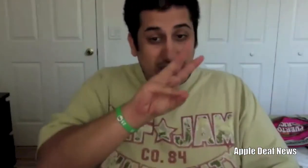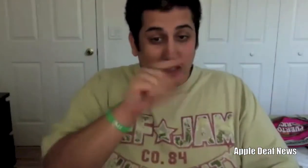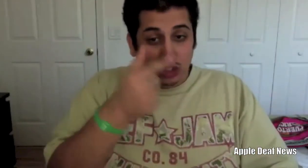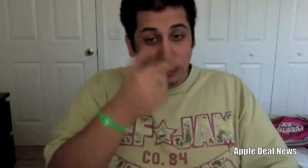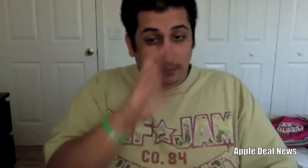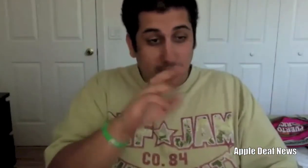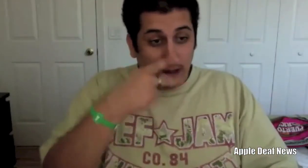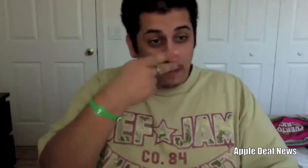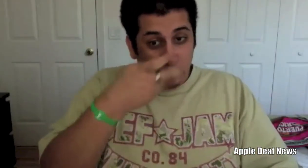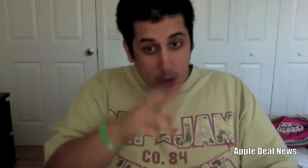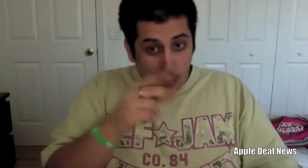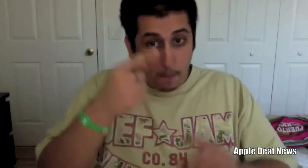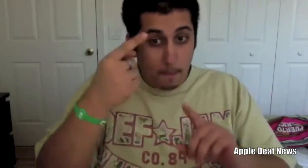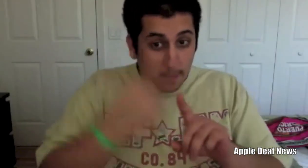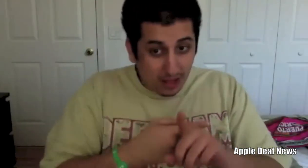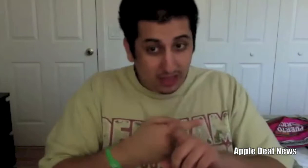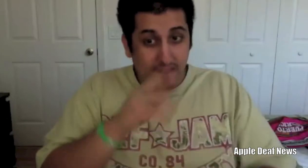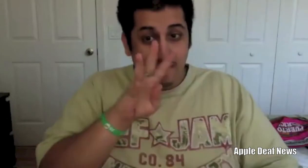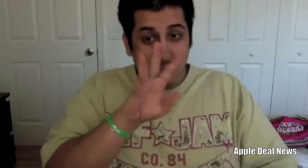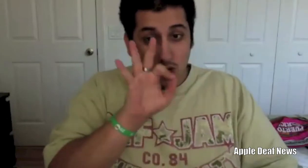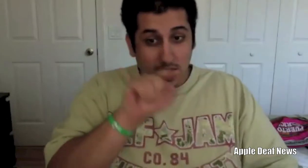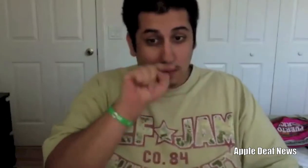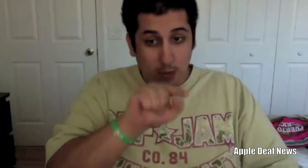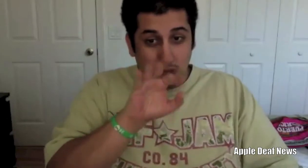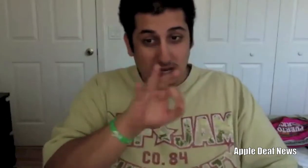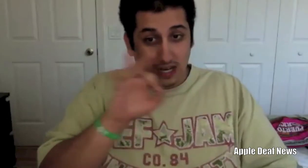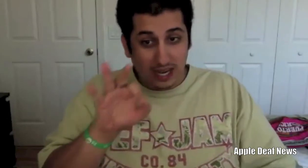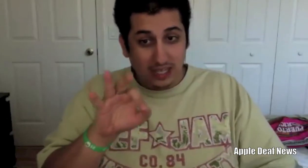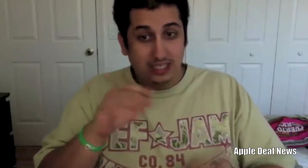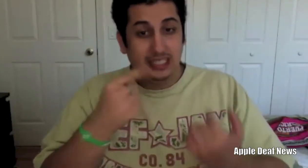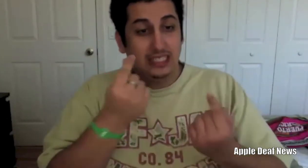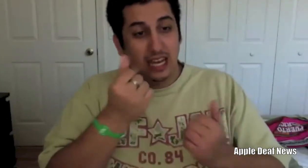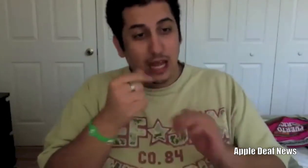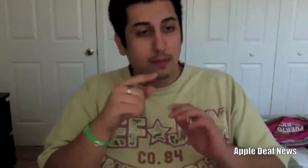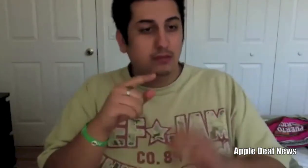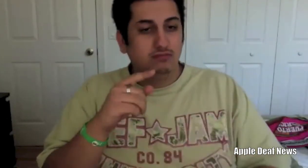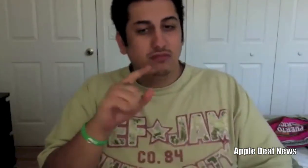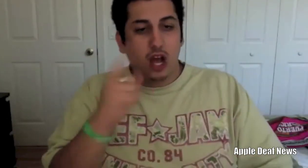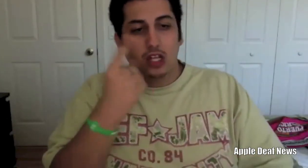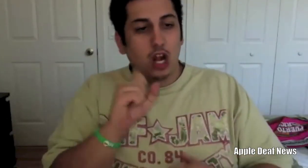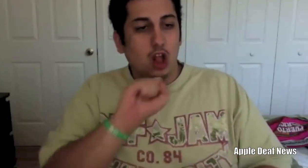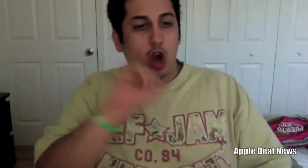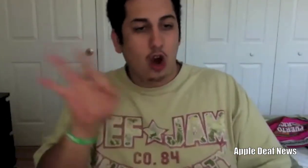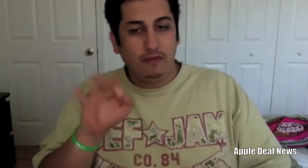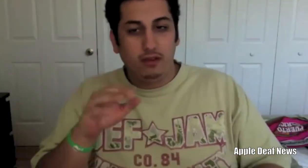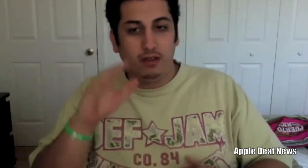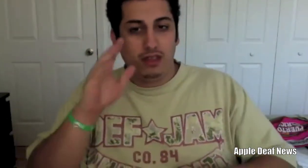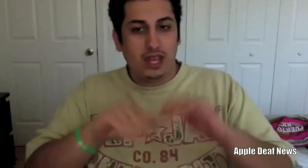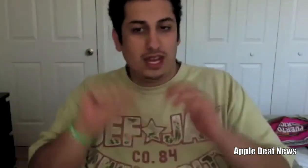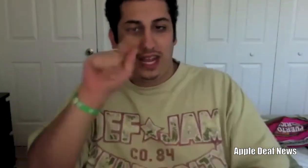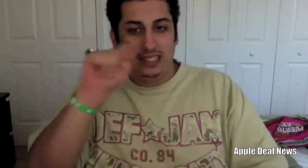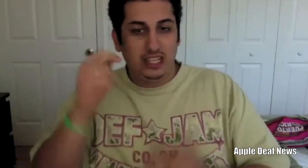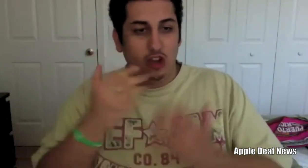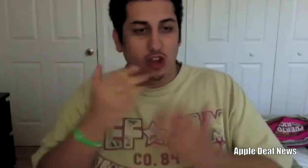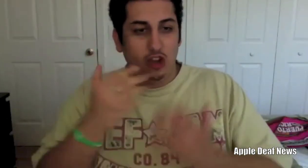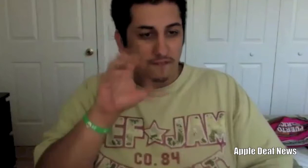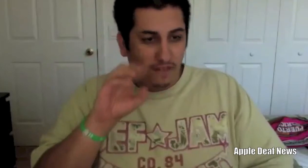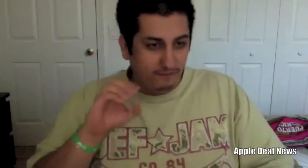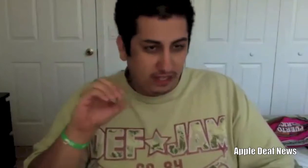This is for a month, $29.99, a bit of a dollar off, then it is off the ticket.